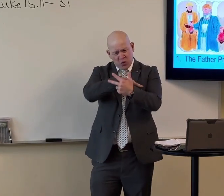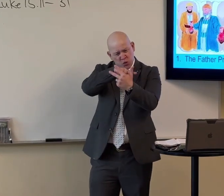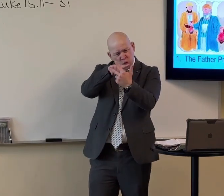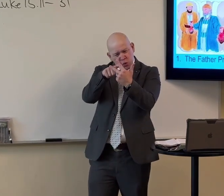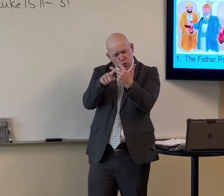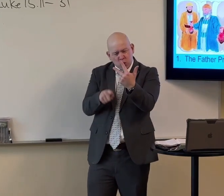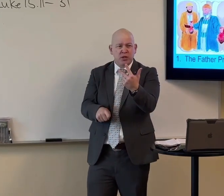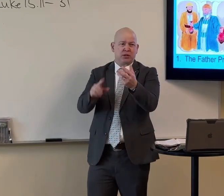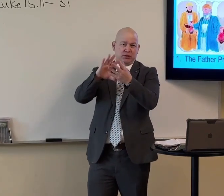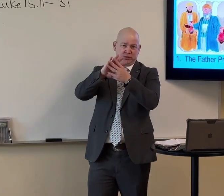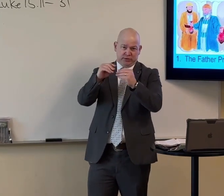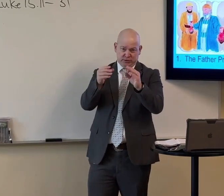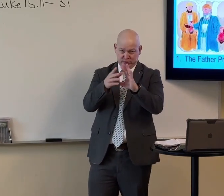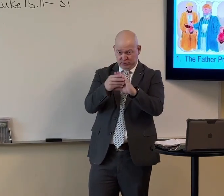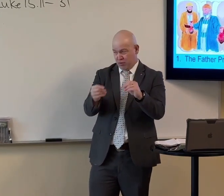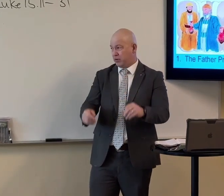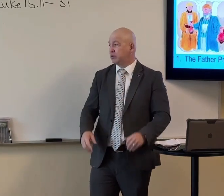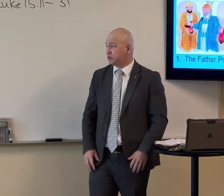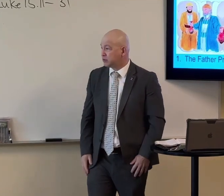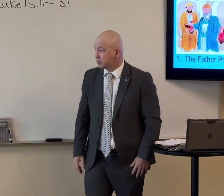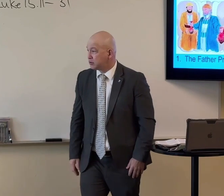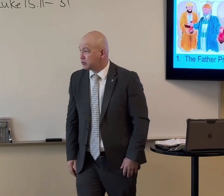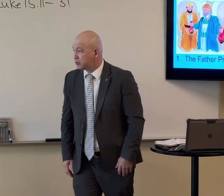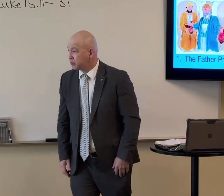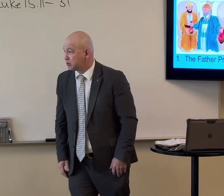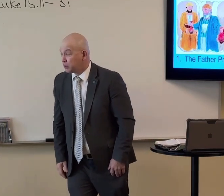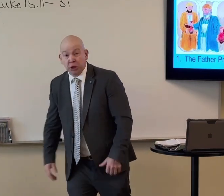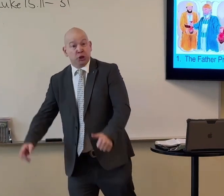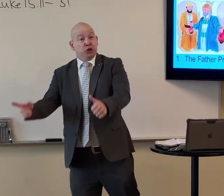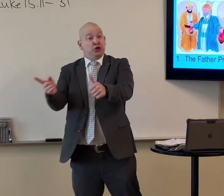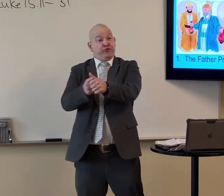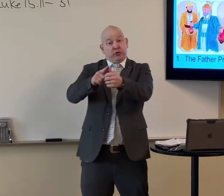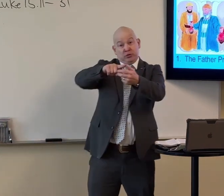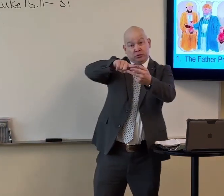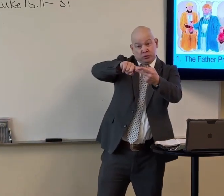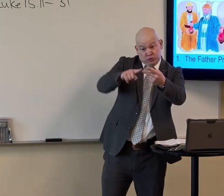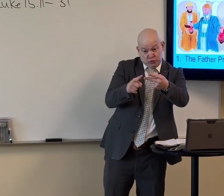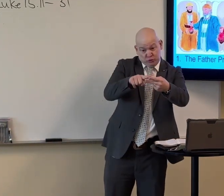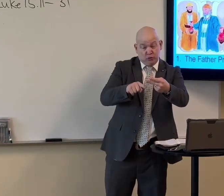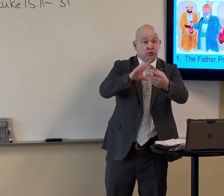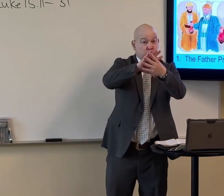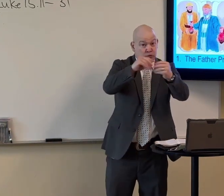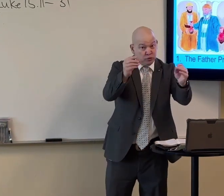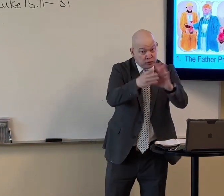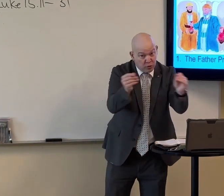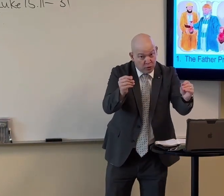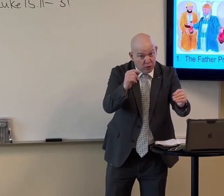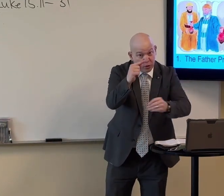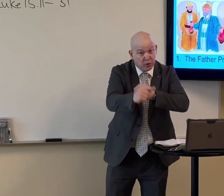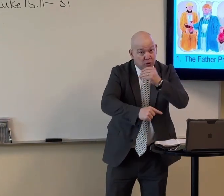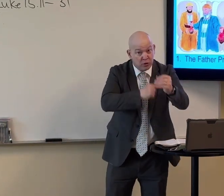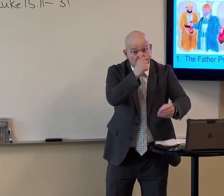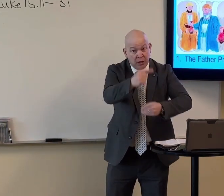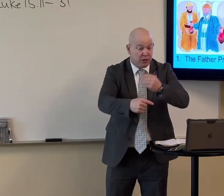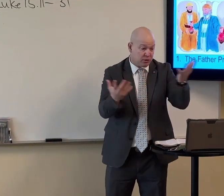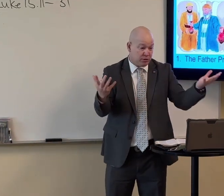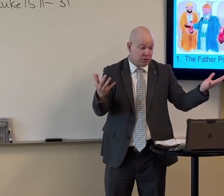In chapter 15, there's three stories. The first two stories are about